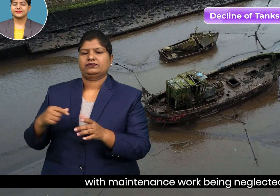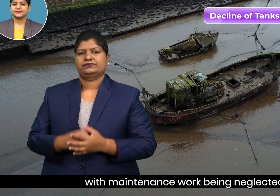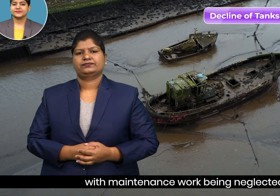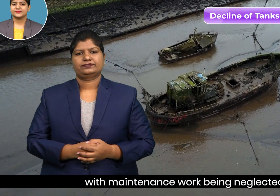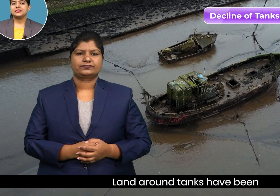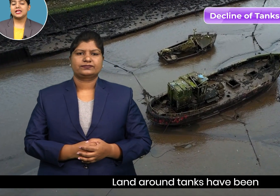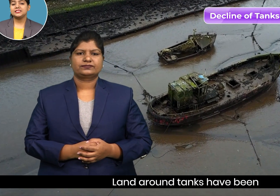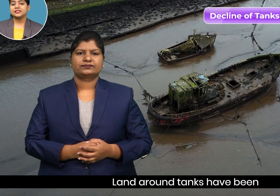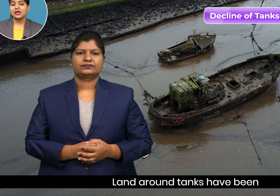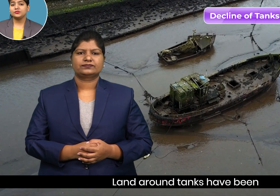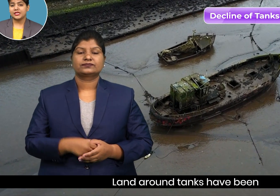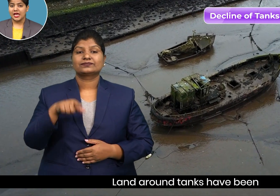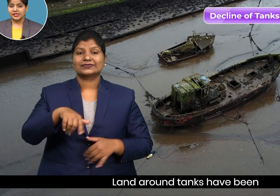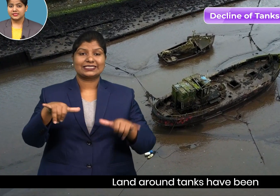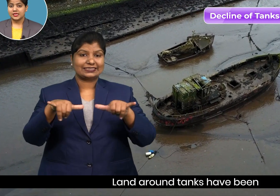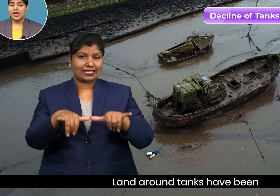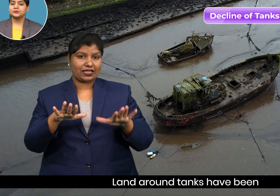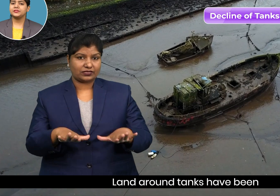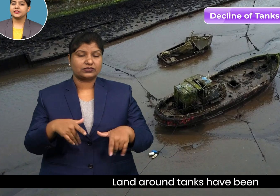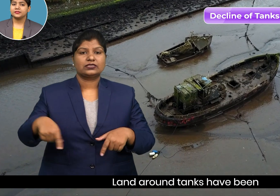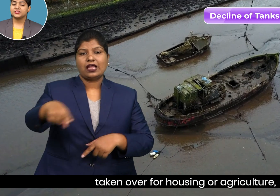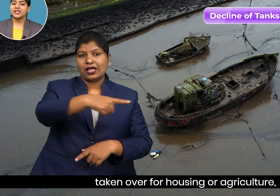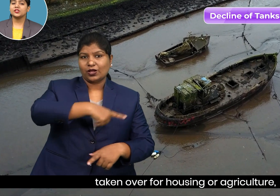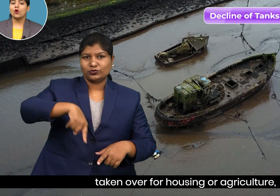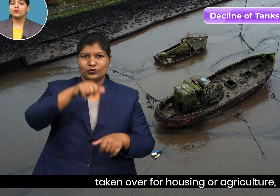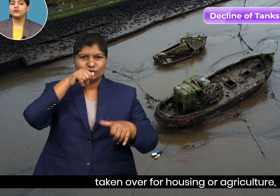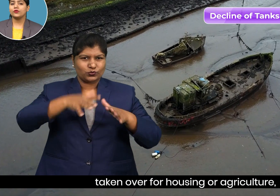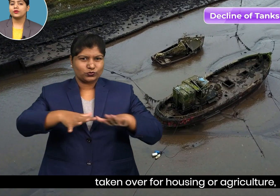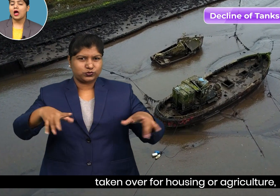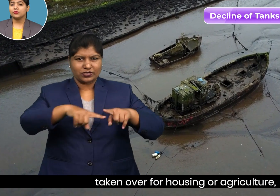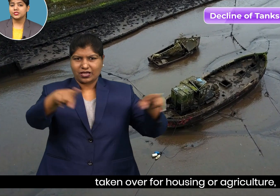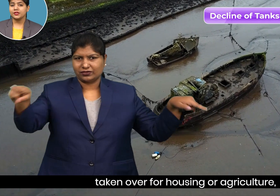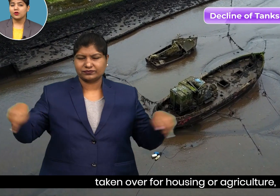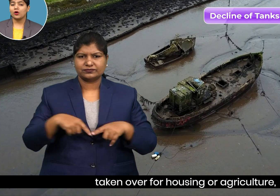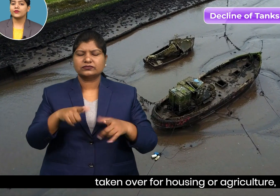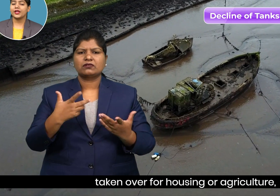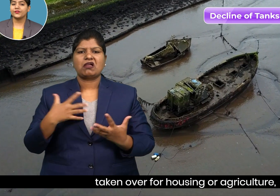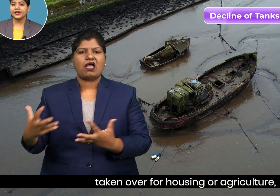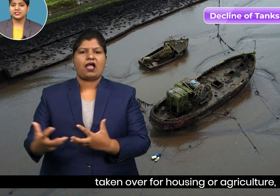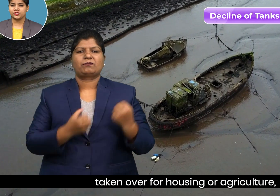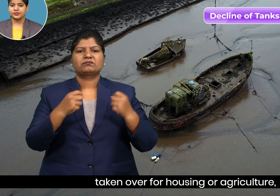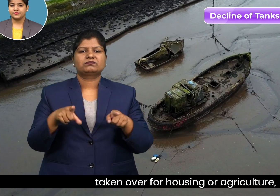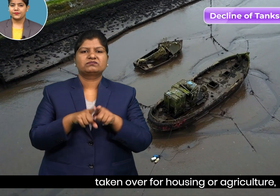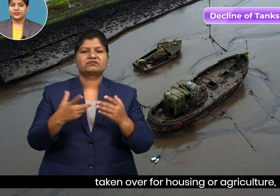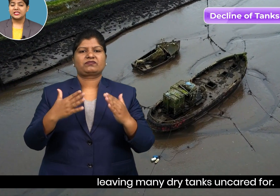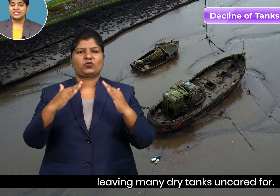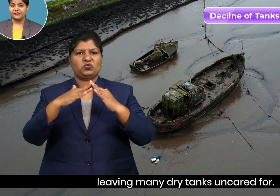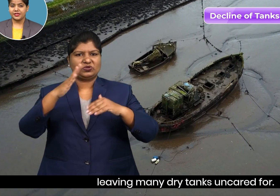land around tanks have been taken over for housing or agriculture leaving